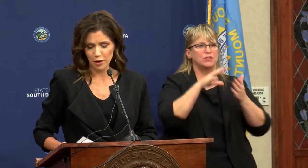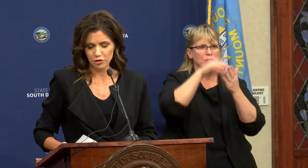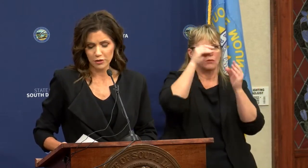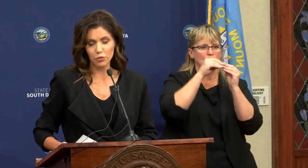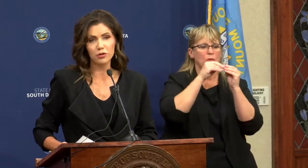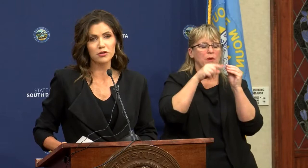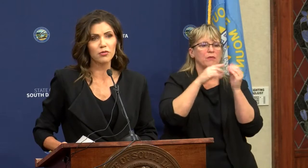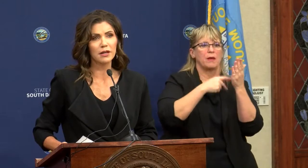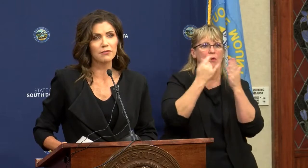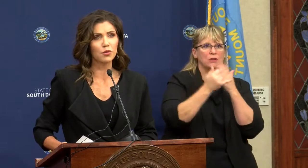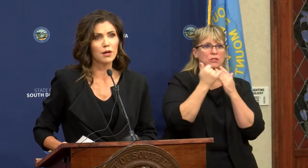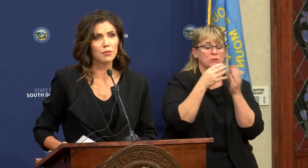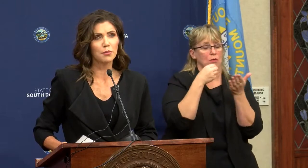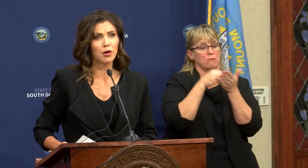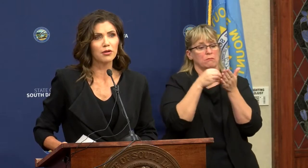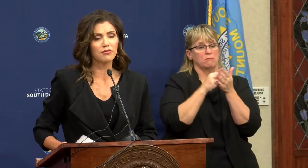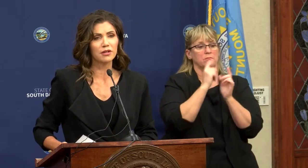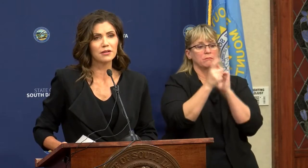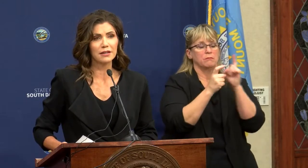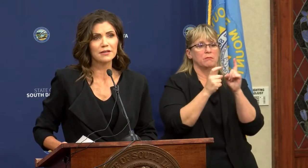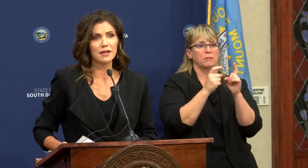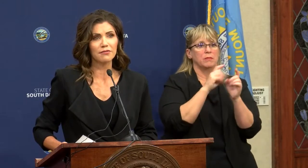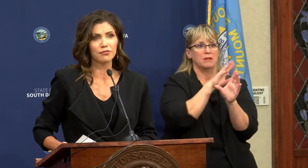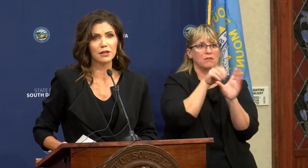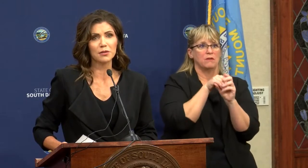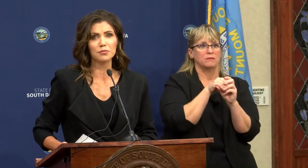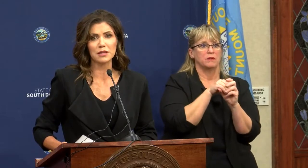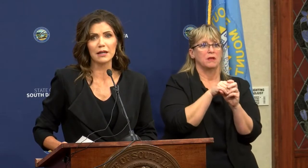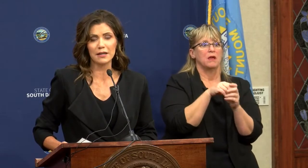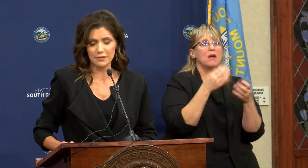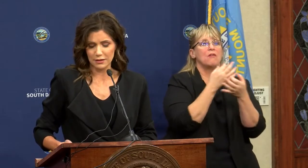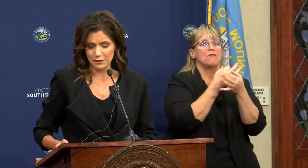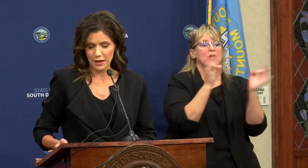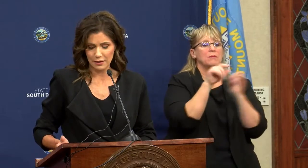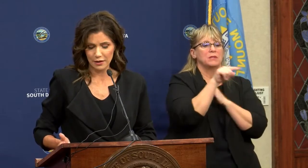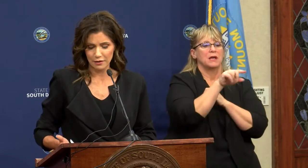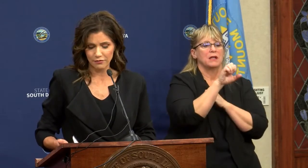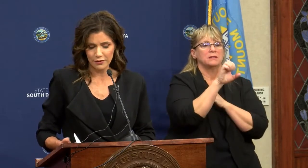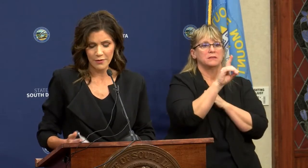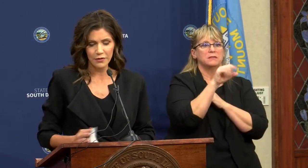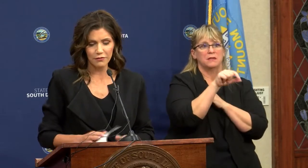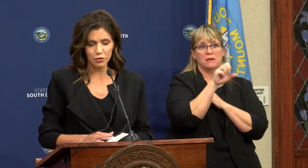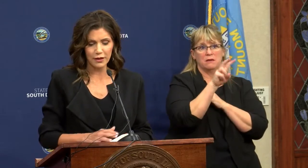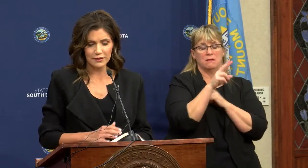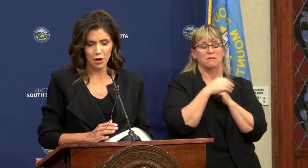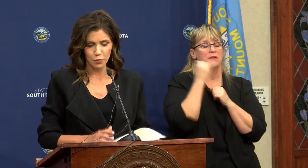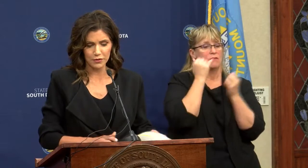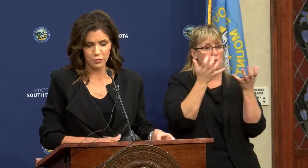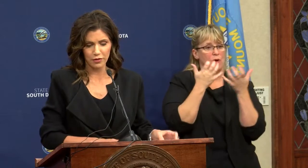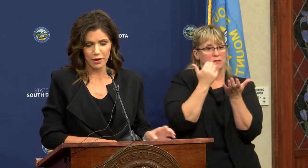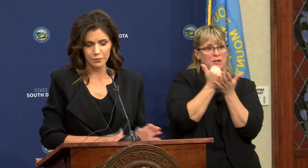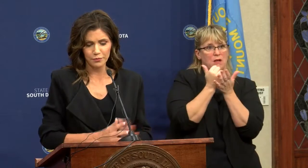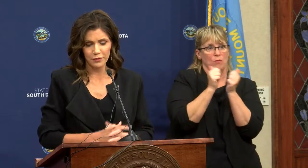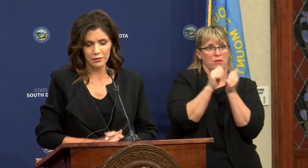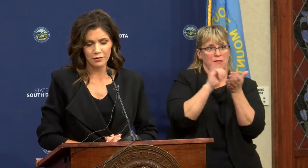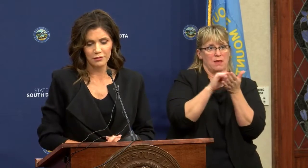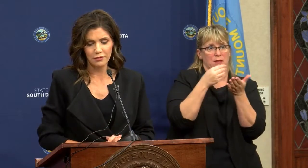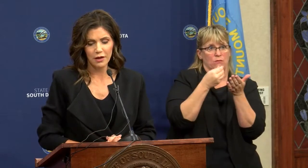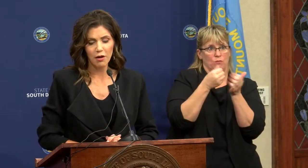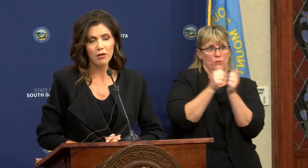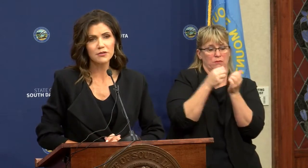about that project or to donate if you want to be a part of it. It is at freedom.sd.gov if you'd like to help us with that.